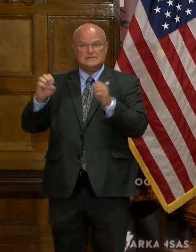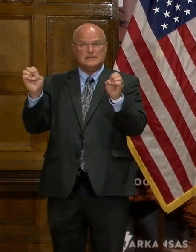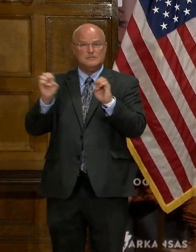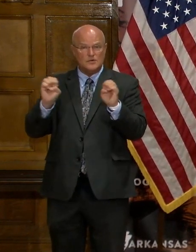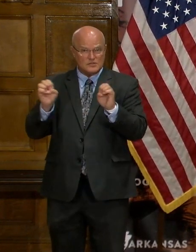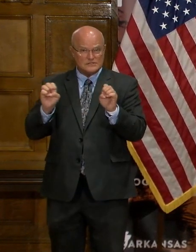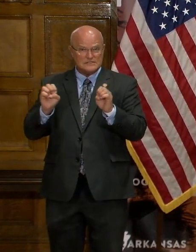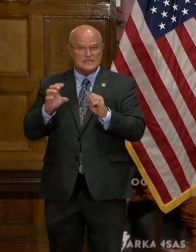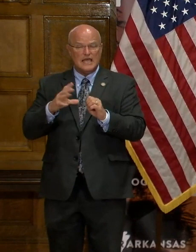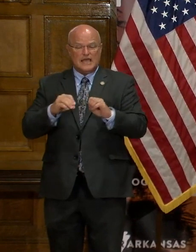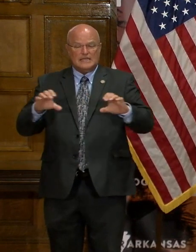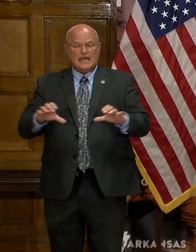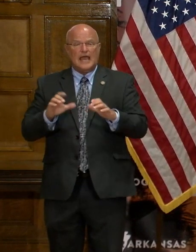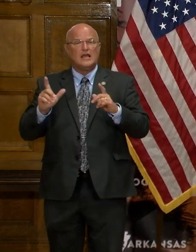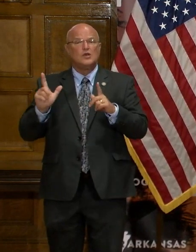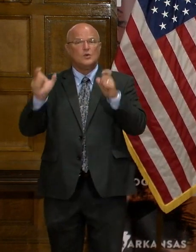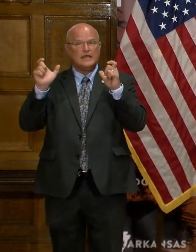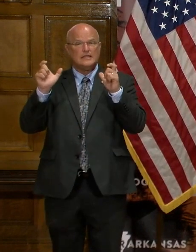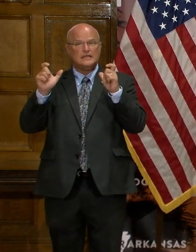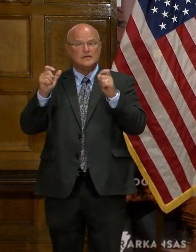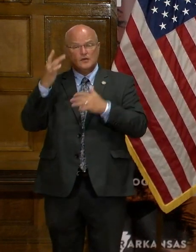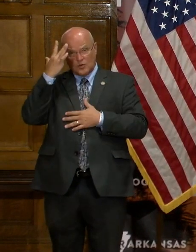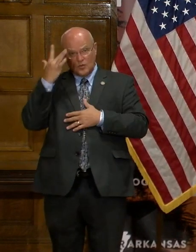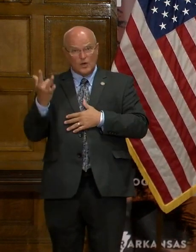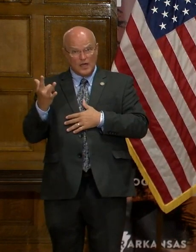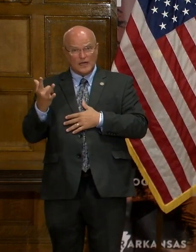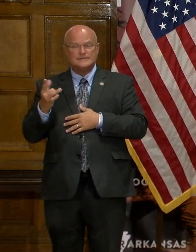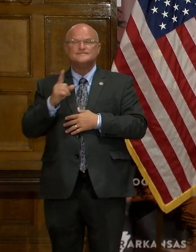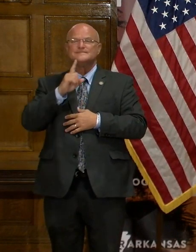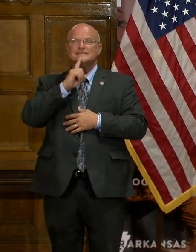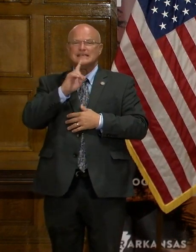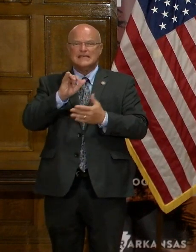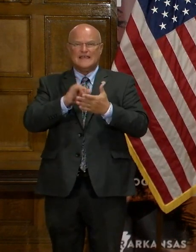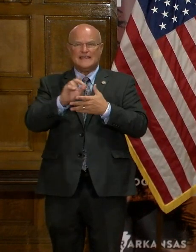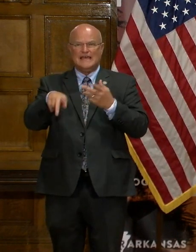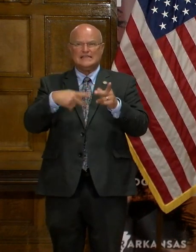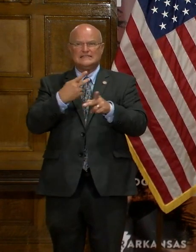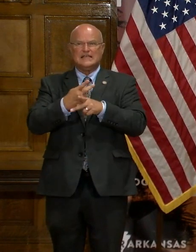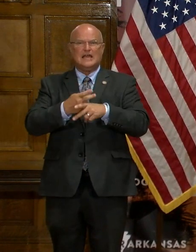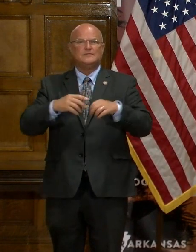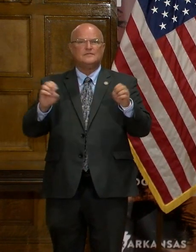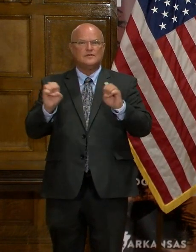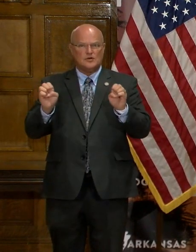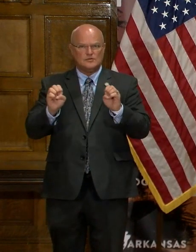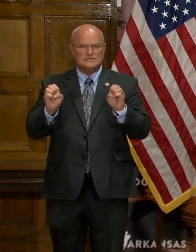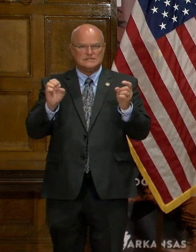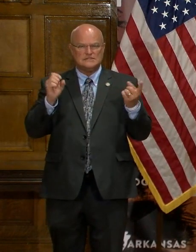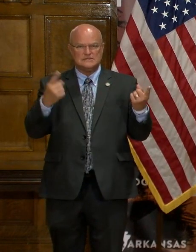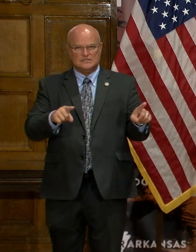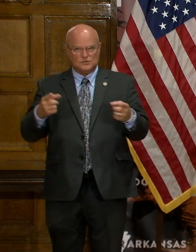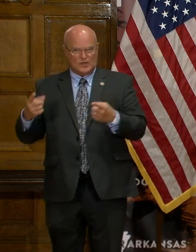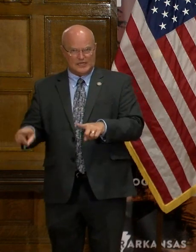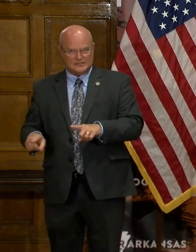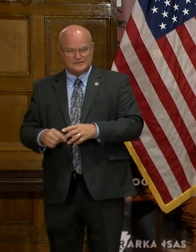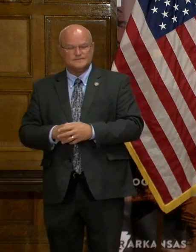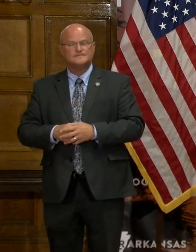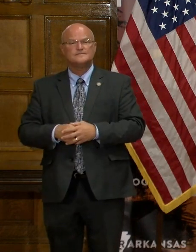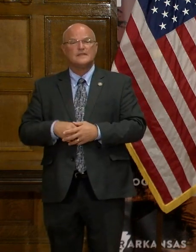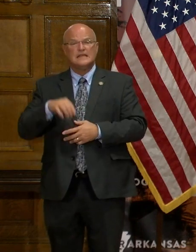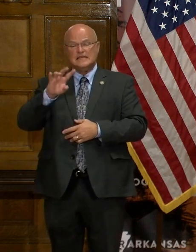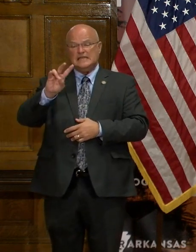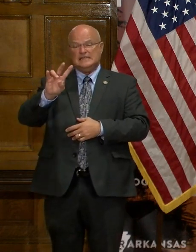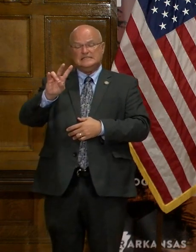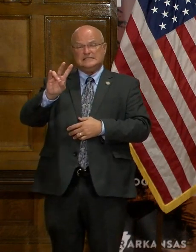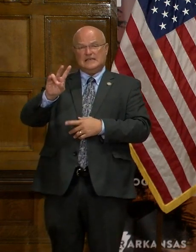and to act quickly because it is that type of urgent situation. At least seven of the